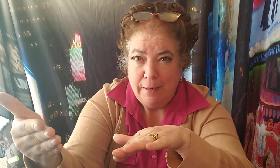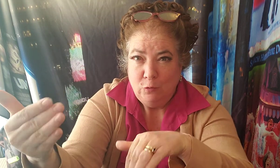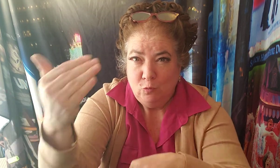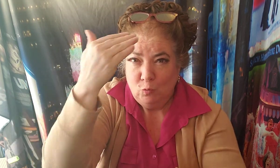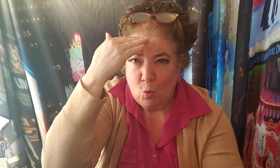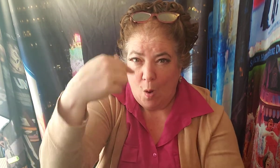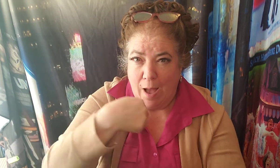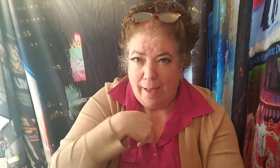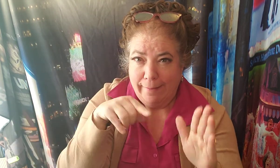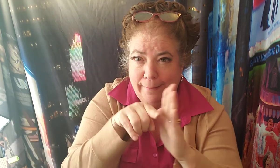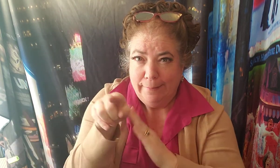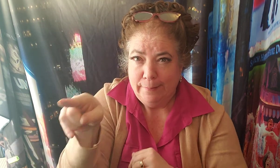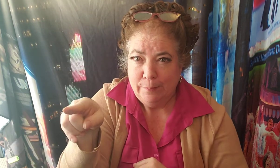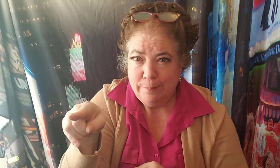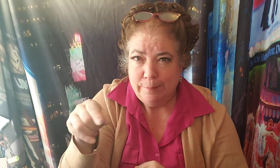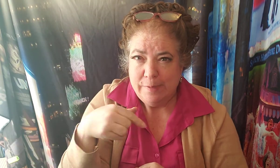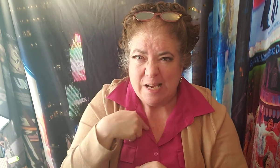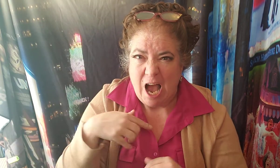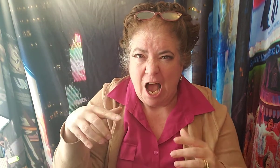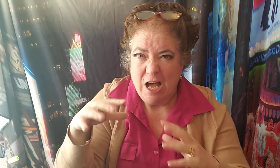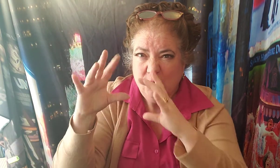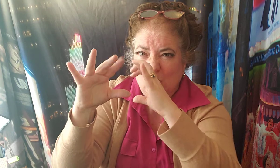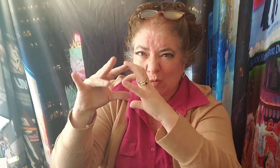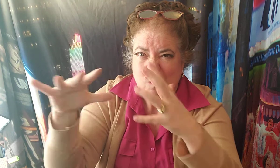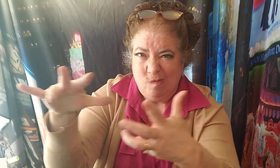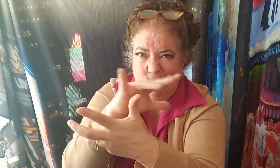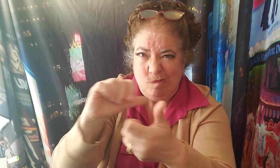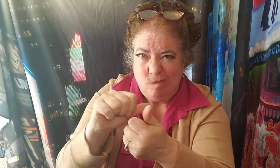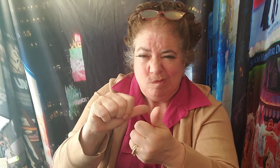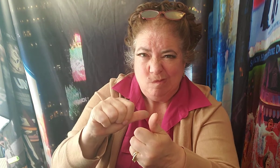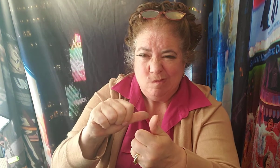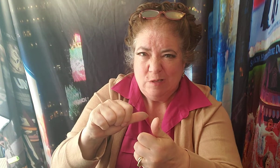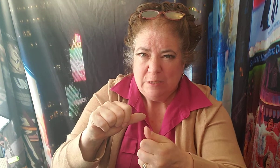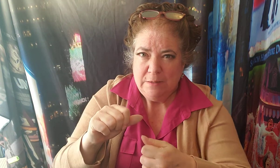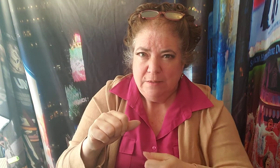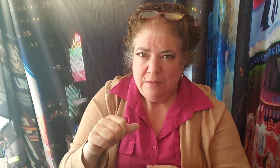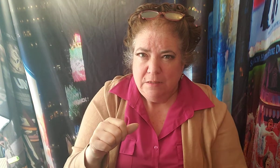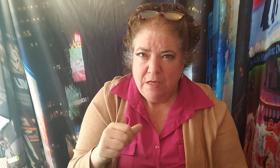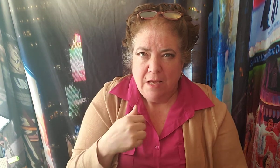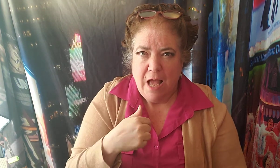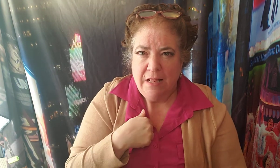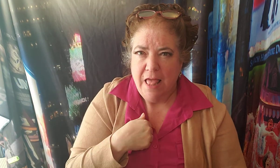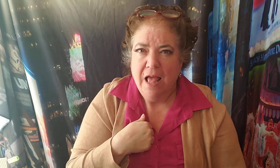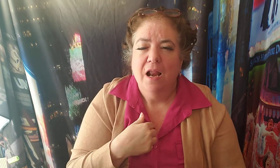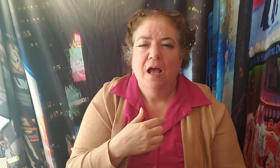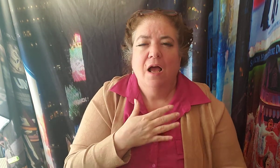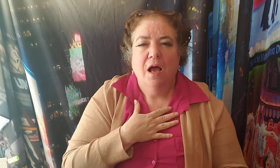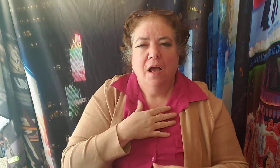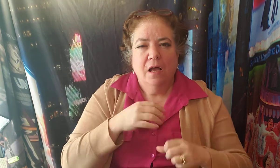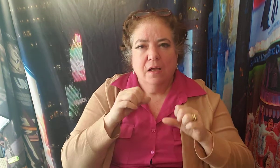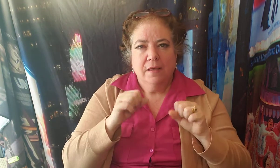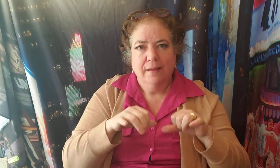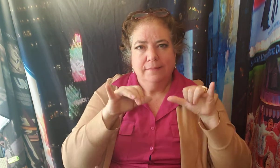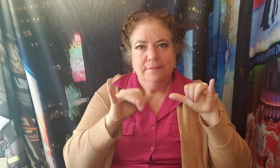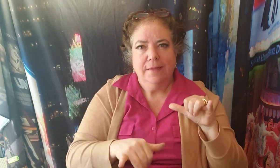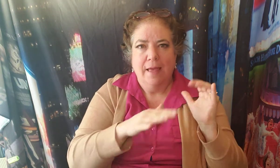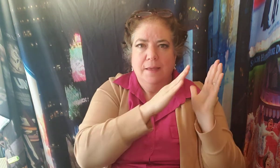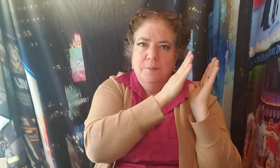aim to take his revelry And step upon it heavily And spend the rest of my life in bed